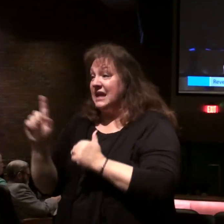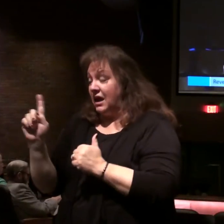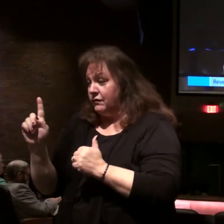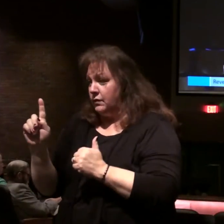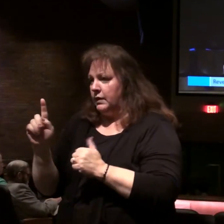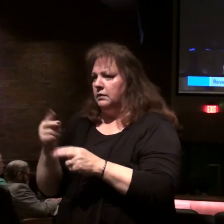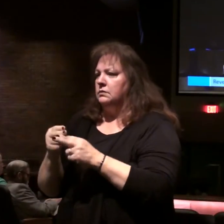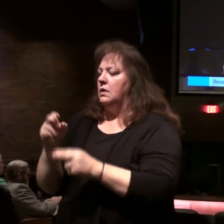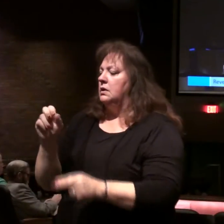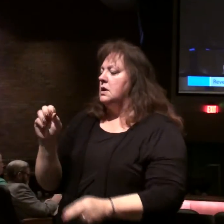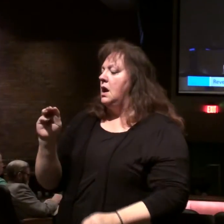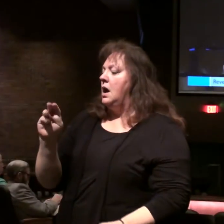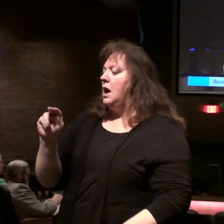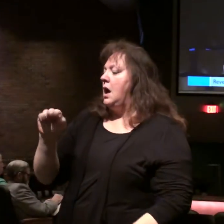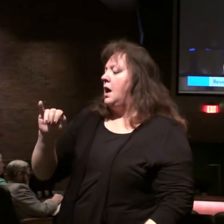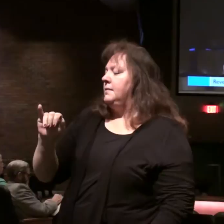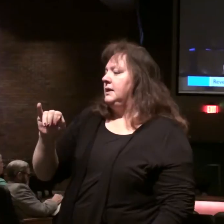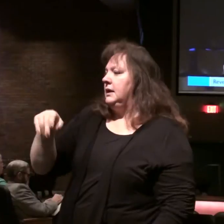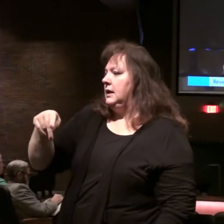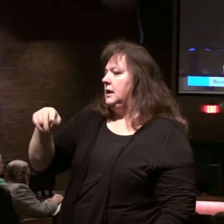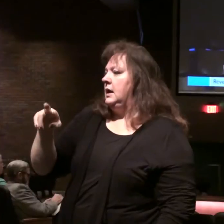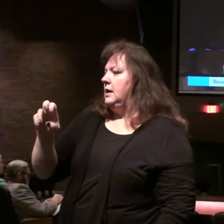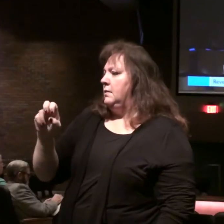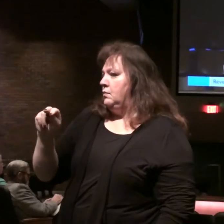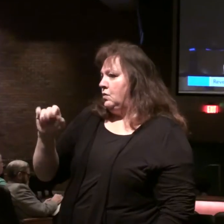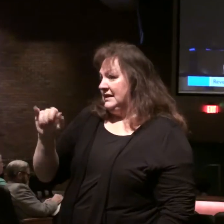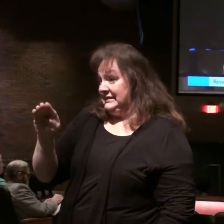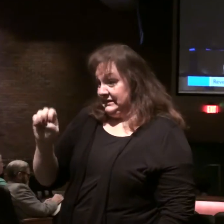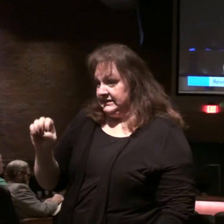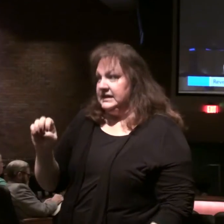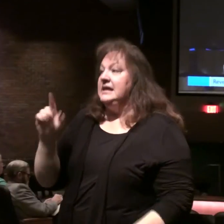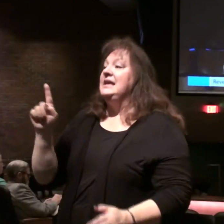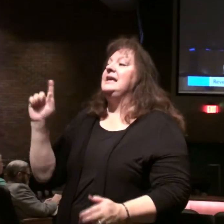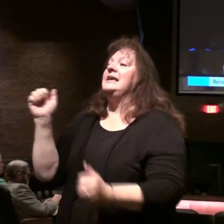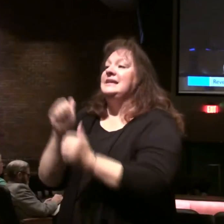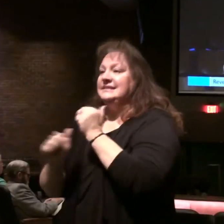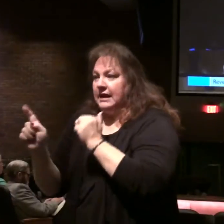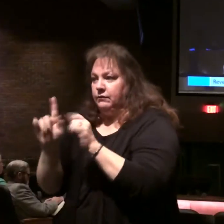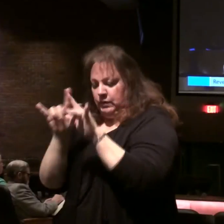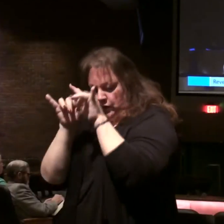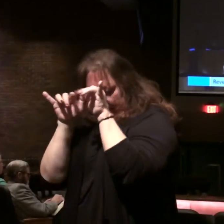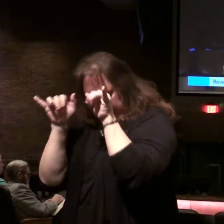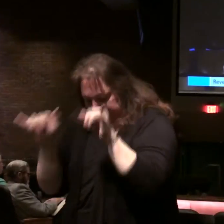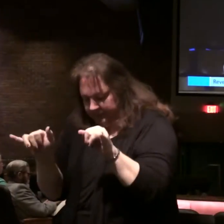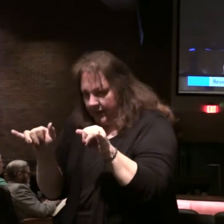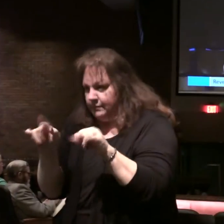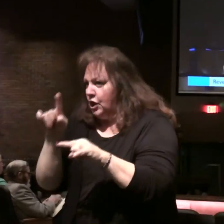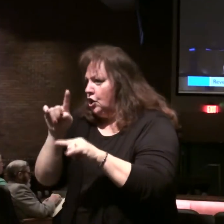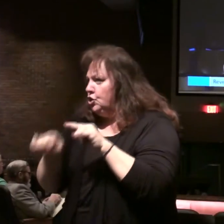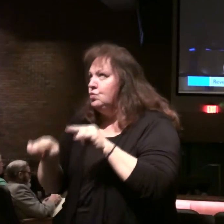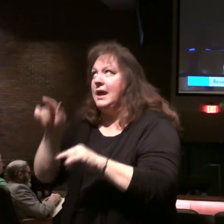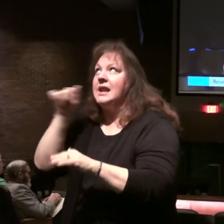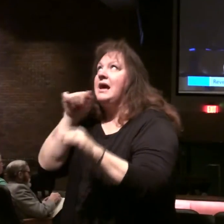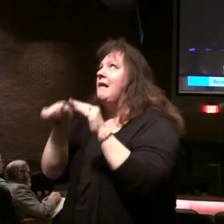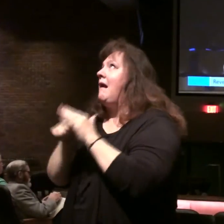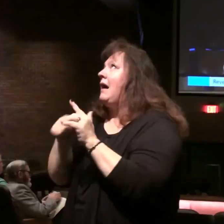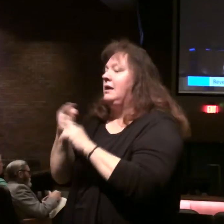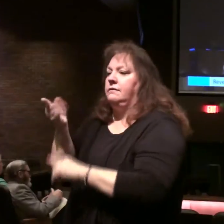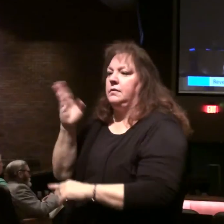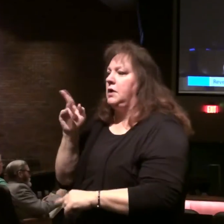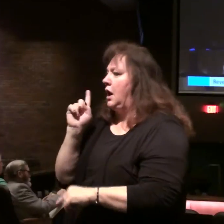today. He is what we call omnipresent. He is everywhere. You cannot hide from God.